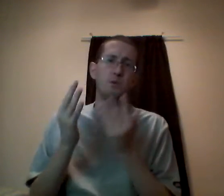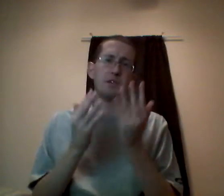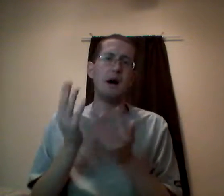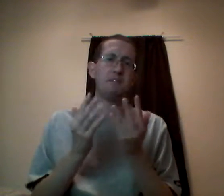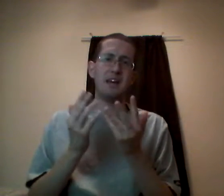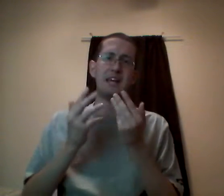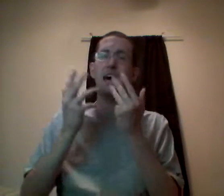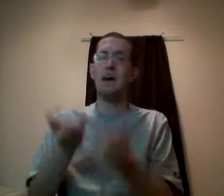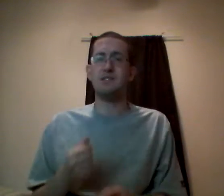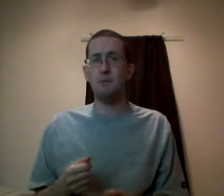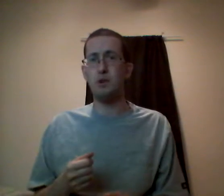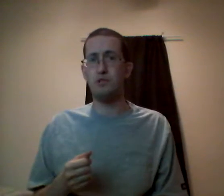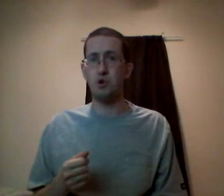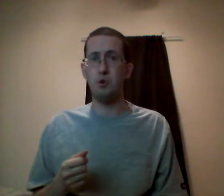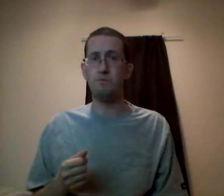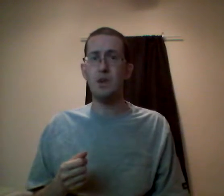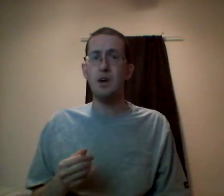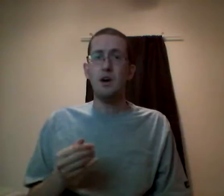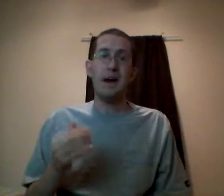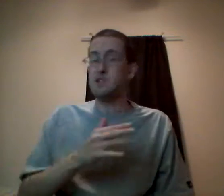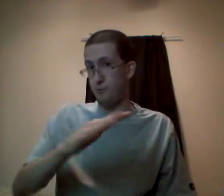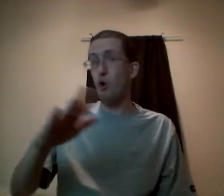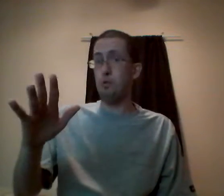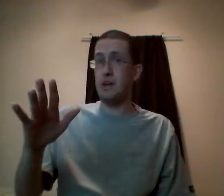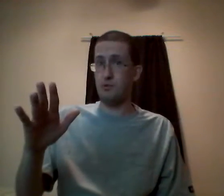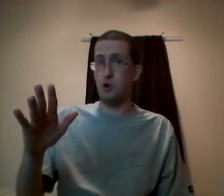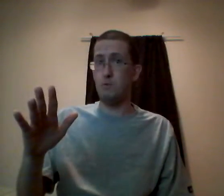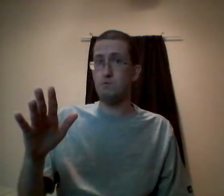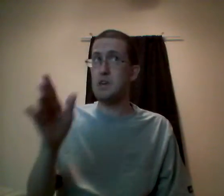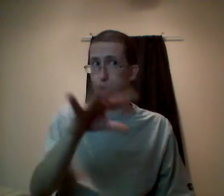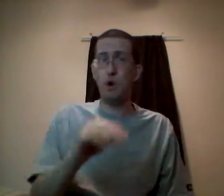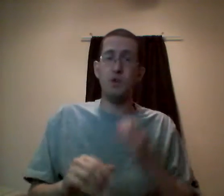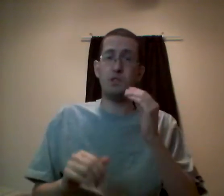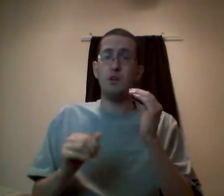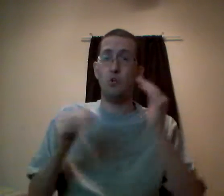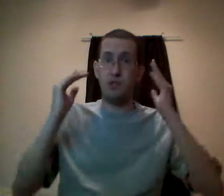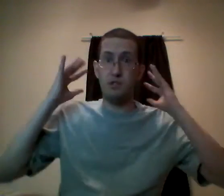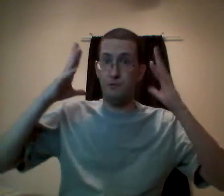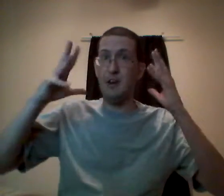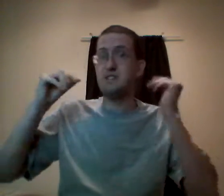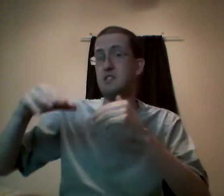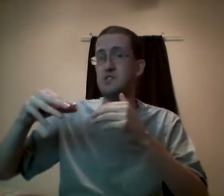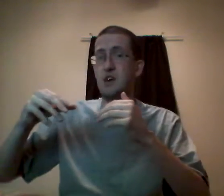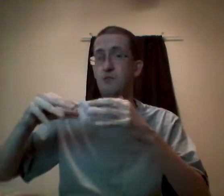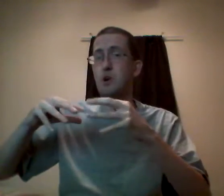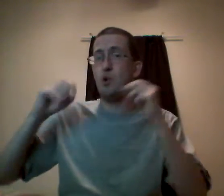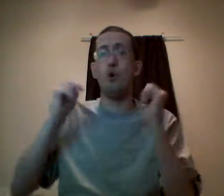someone commentating as they play through. And it's a full playthrough. Either way, with the face and the voice or